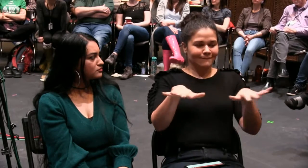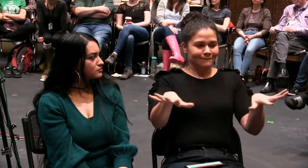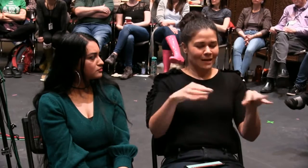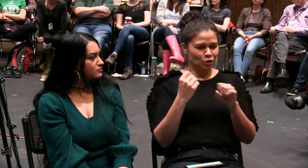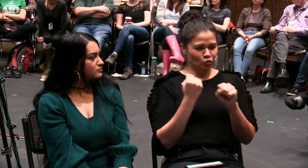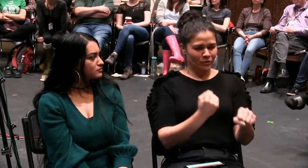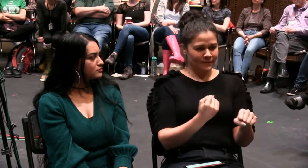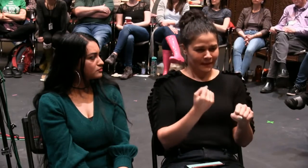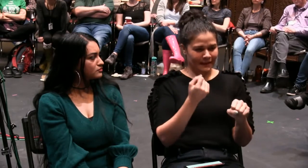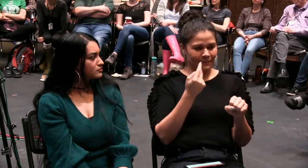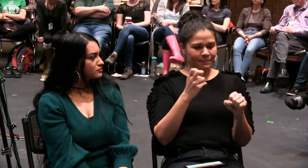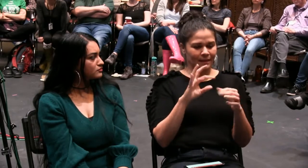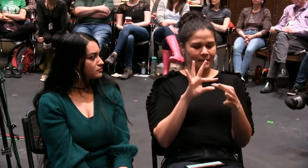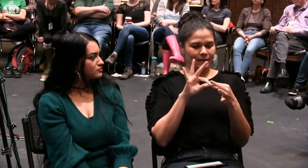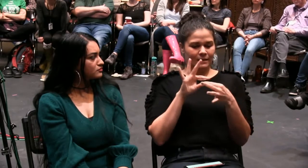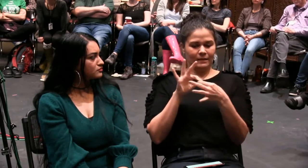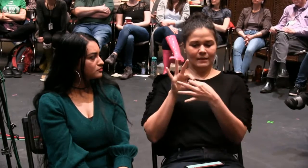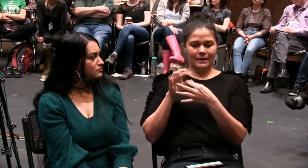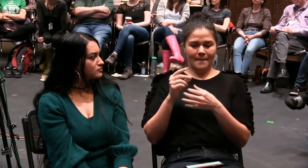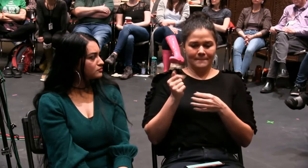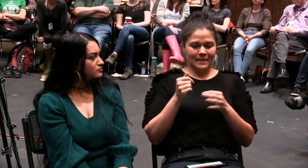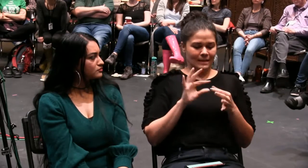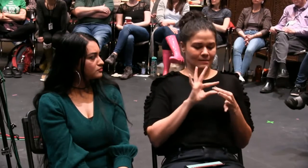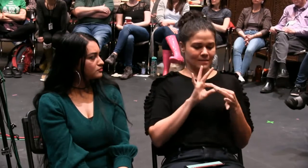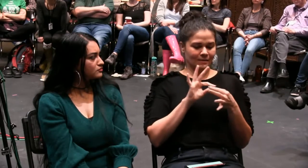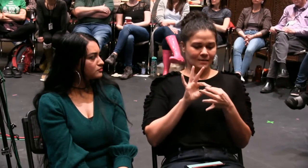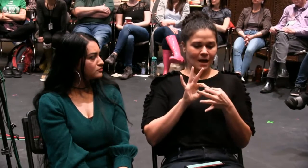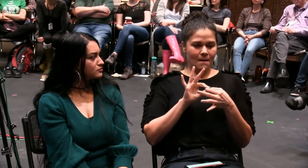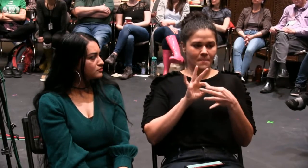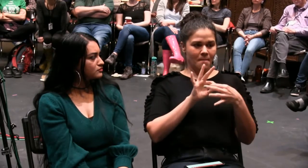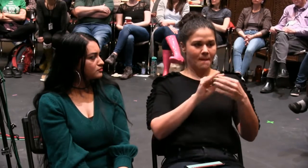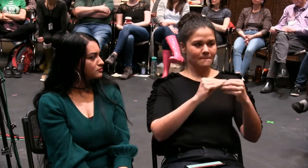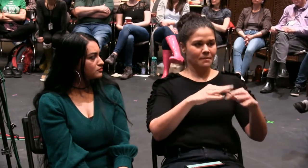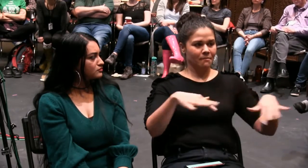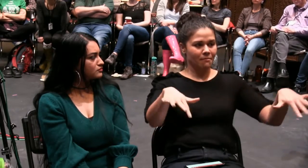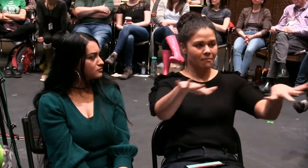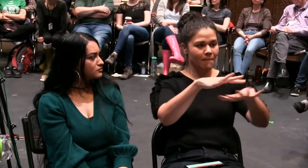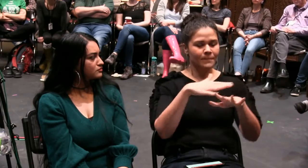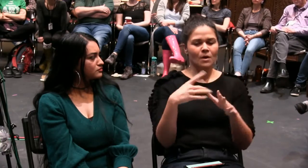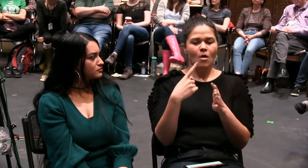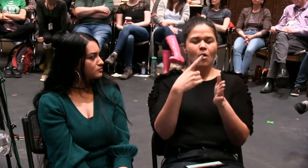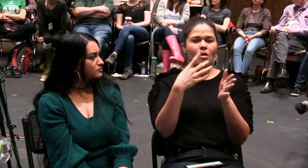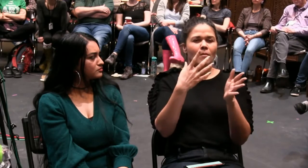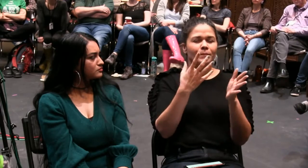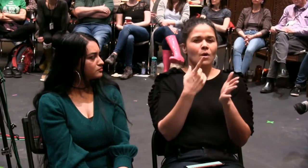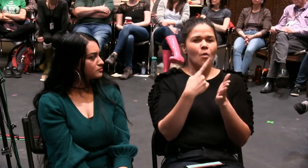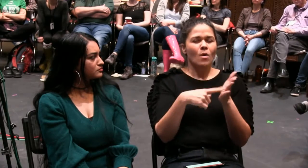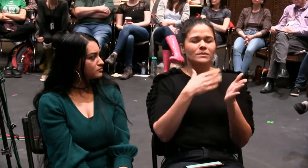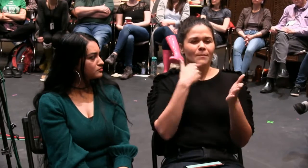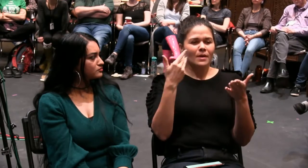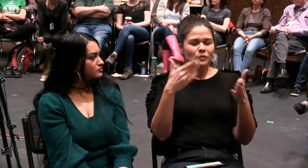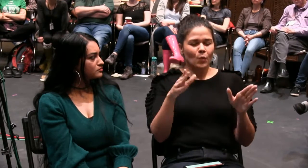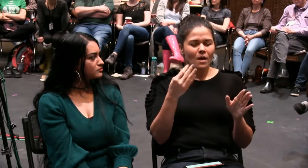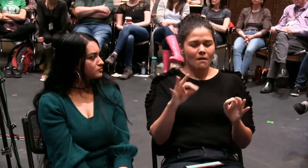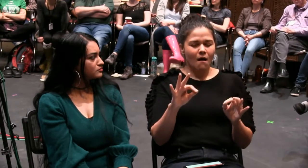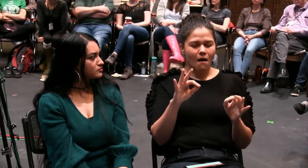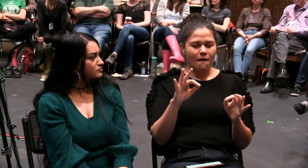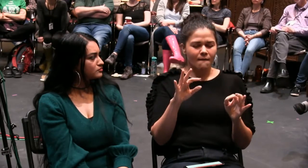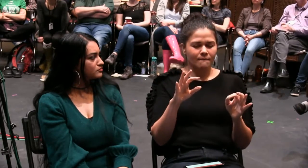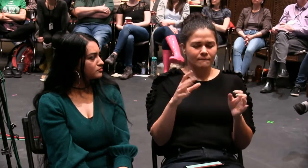opportunity to continue to make an impact with the strength of our numbers that we've started having here